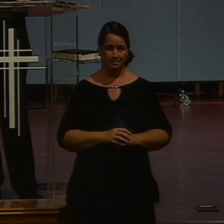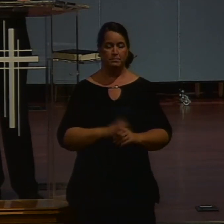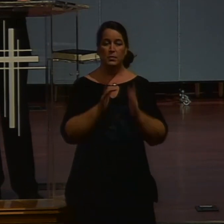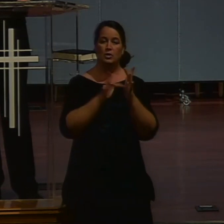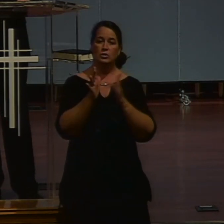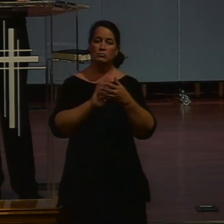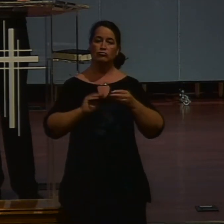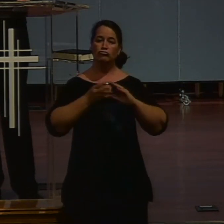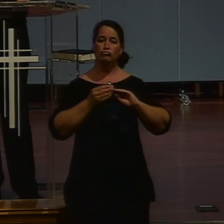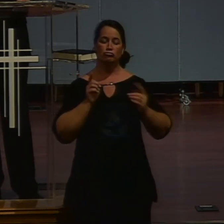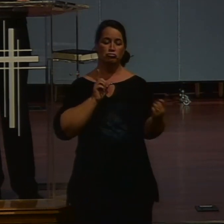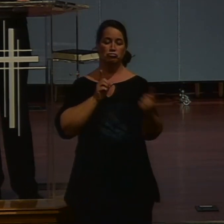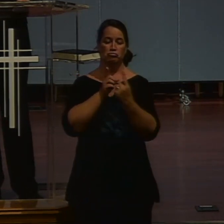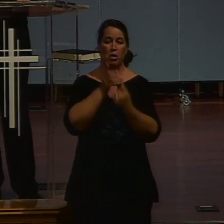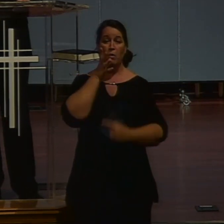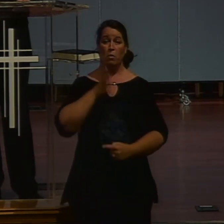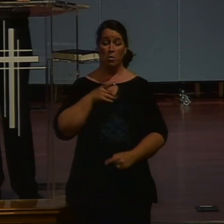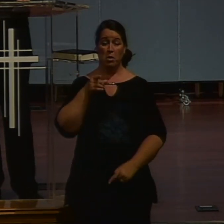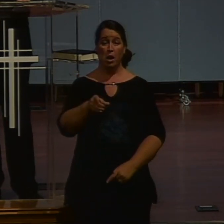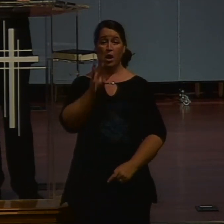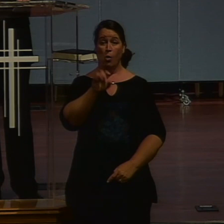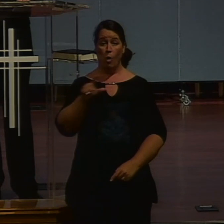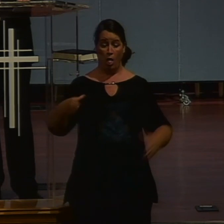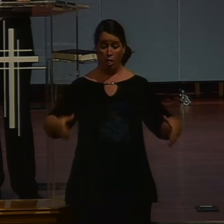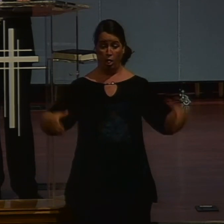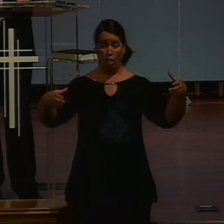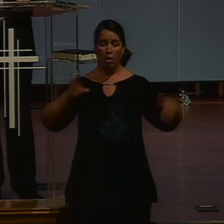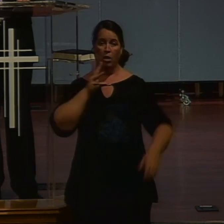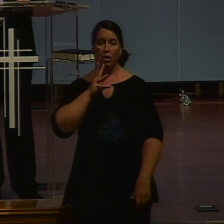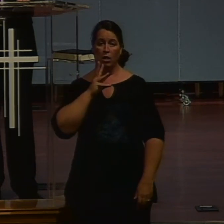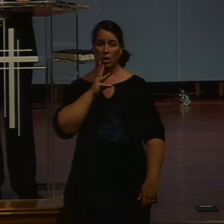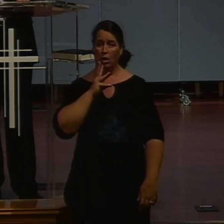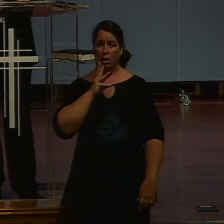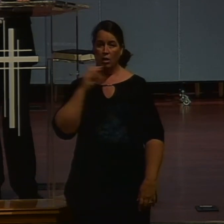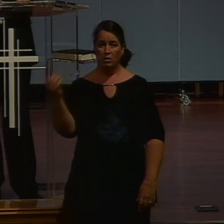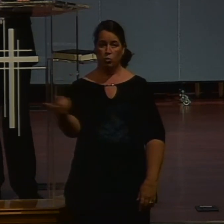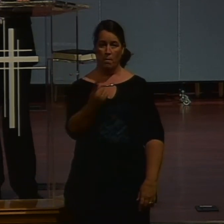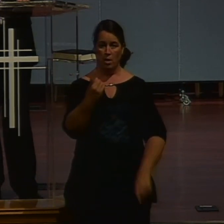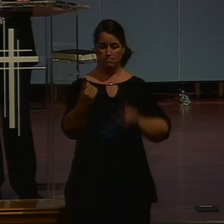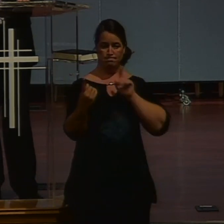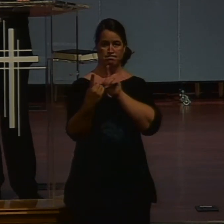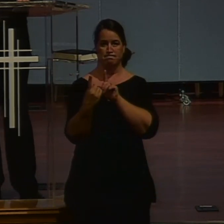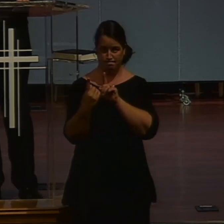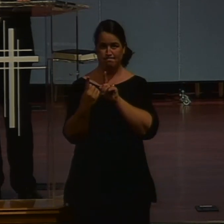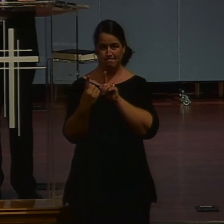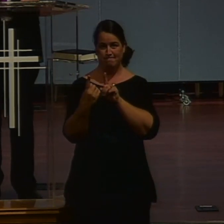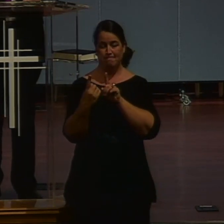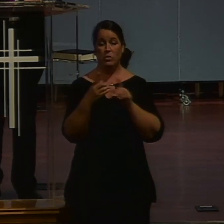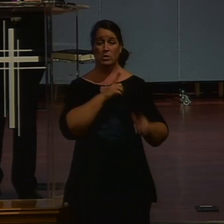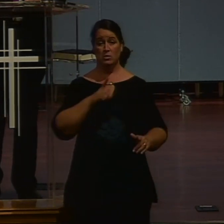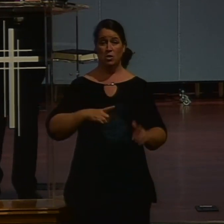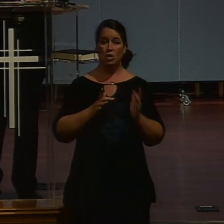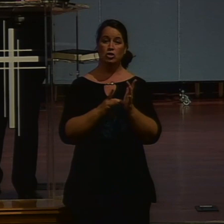a woman who many Jewish people, especially men, would not even take the time to talk to in a public venue. But the Lord